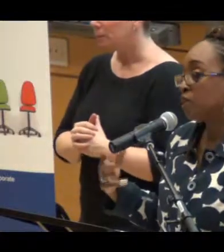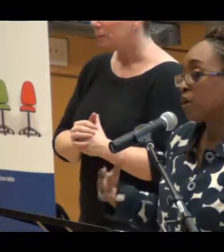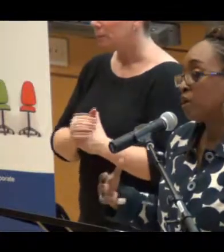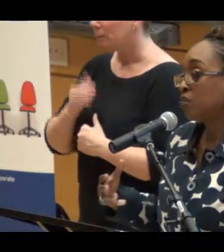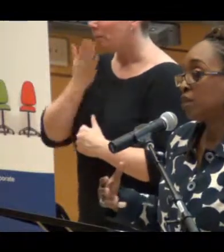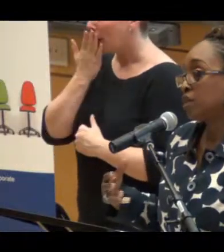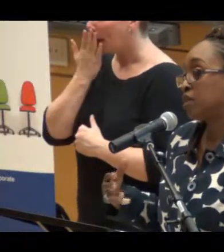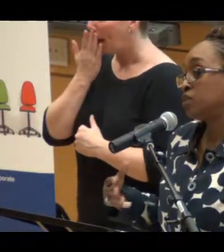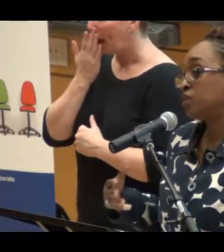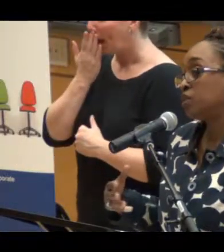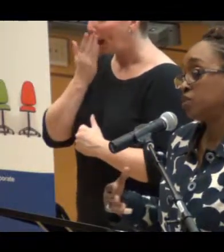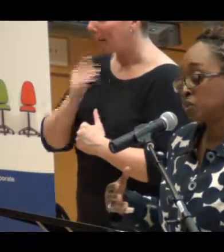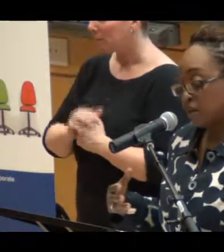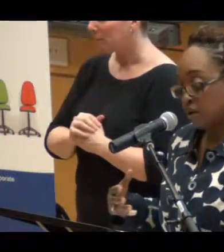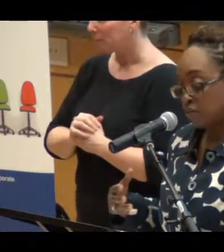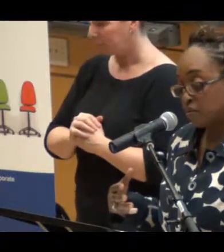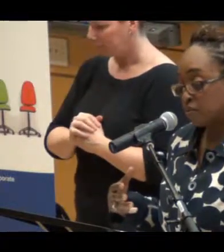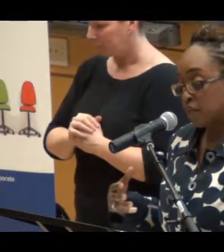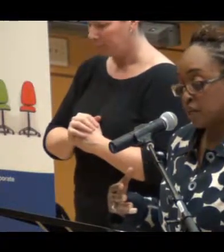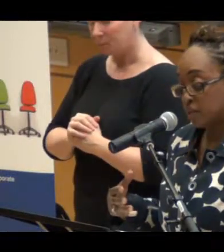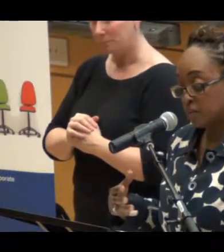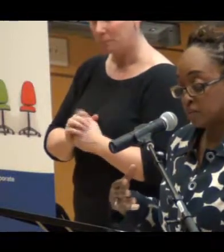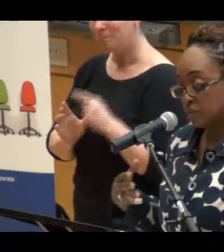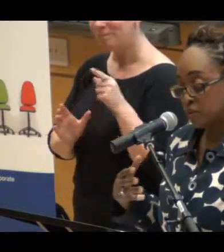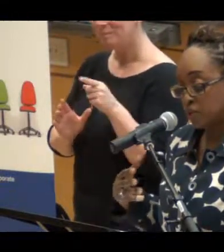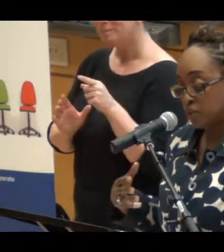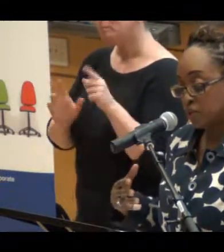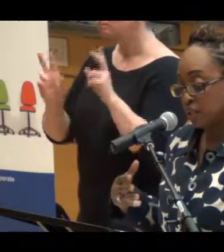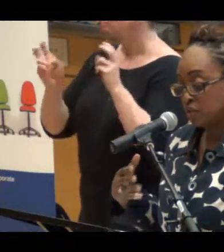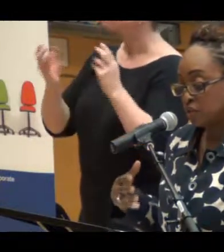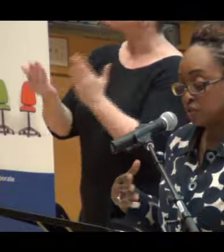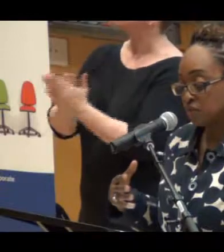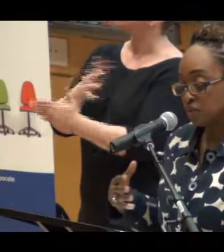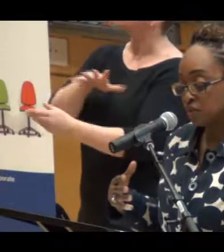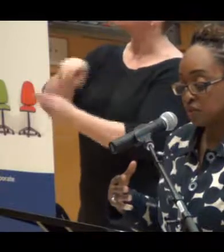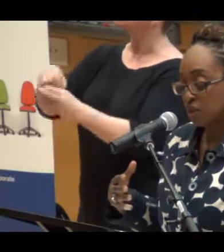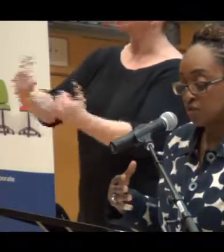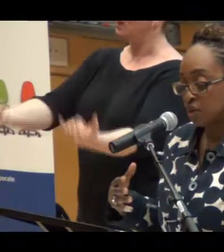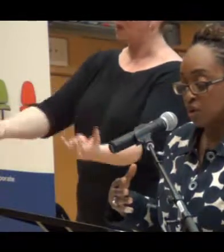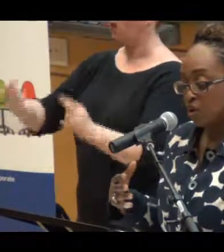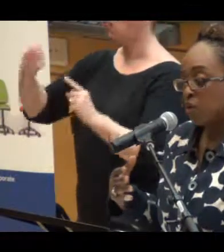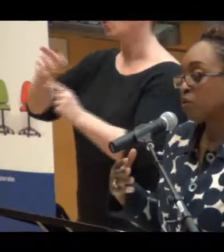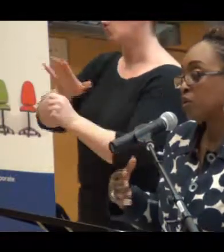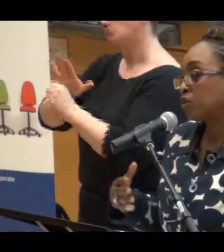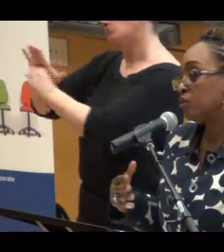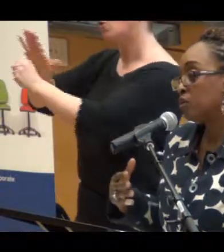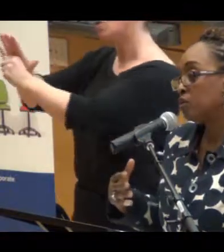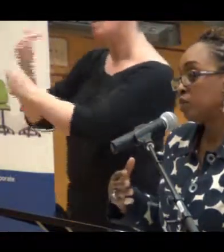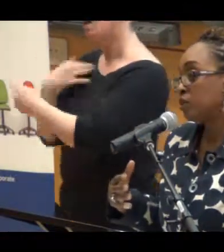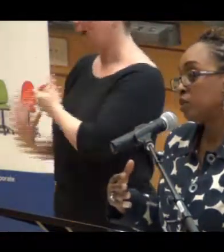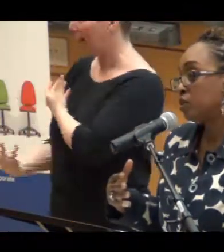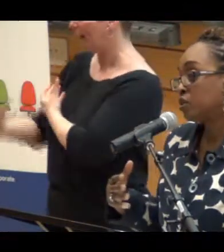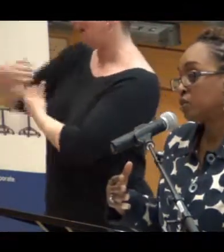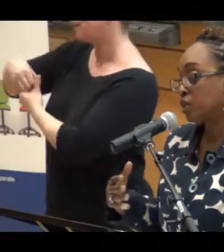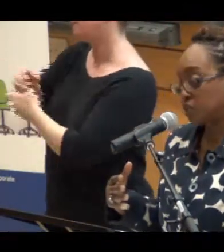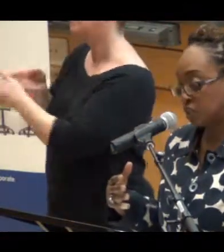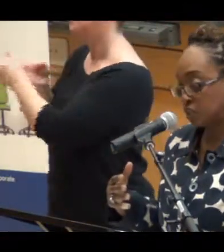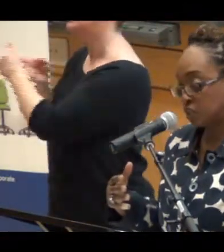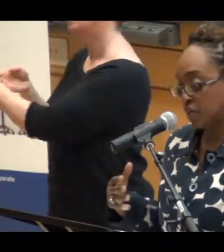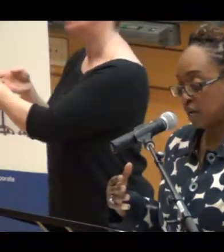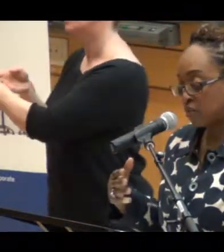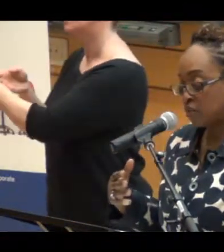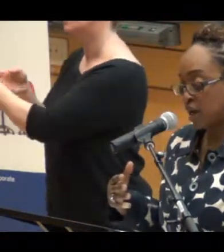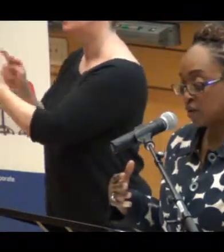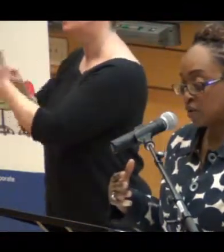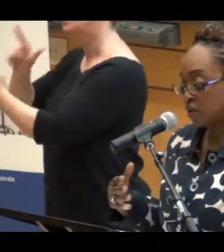we're starting with in this new Inclusion Now Plan is promoting inclusive leadership where we're encouraging our